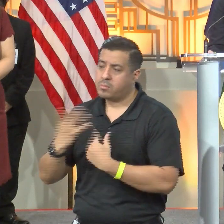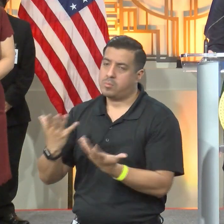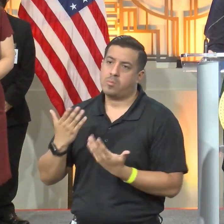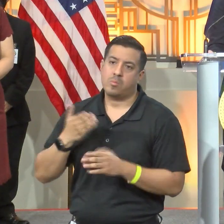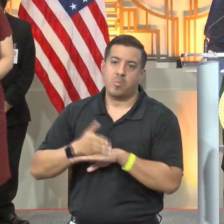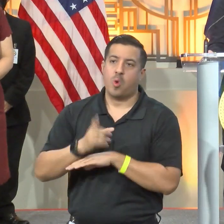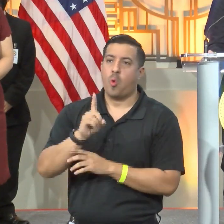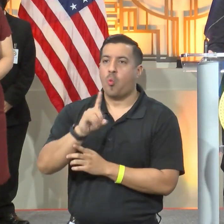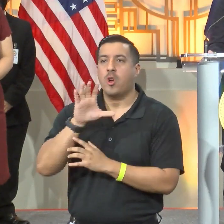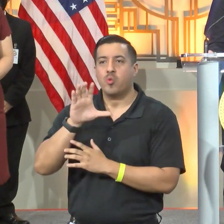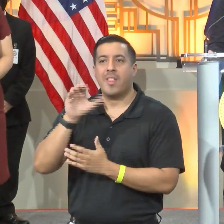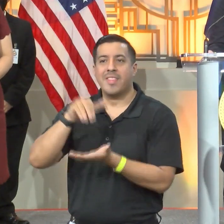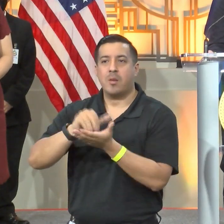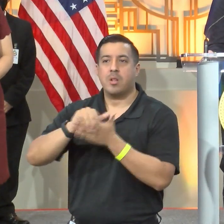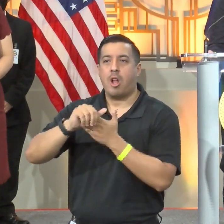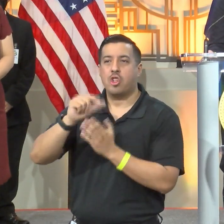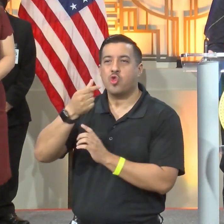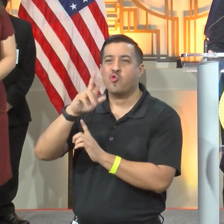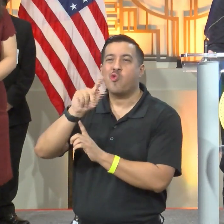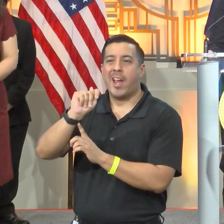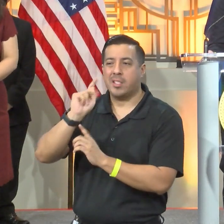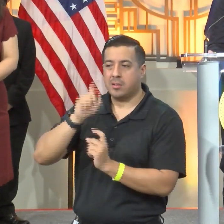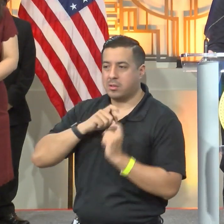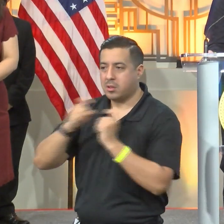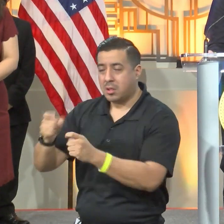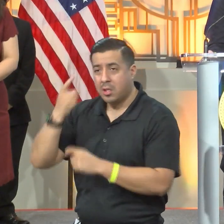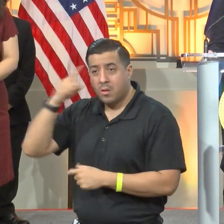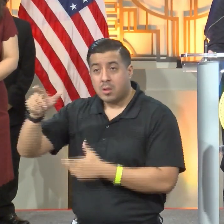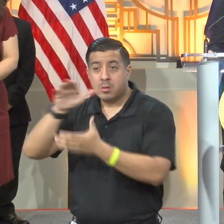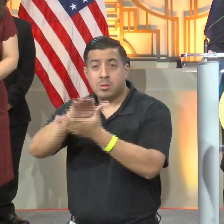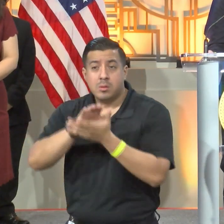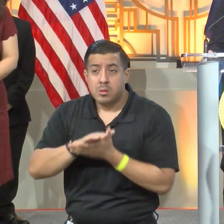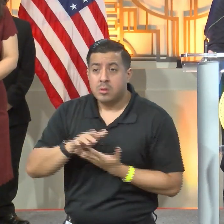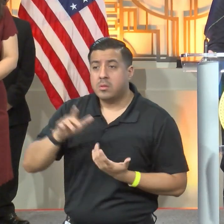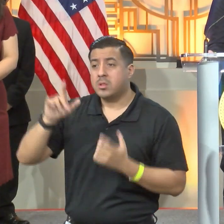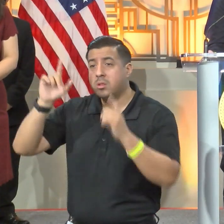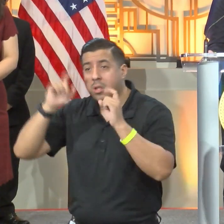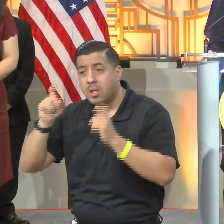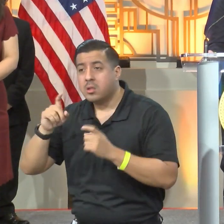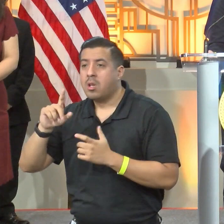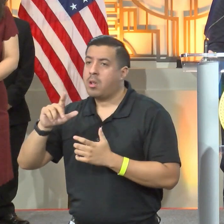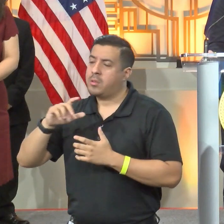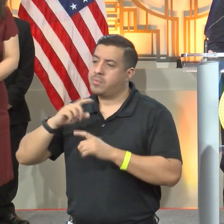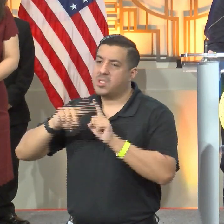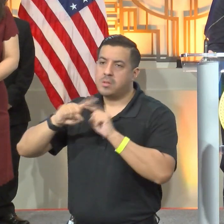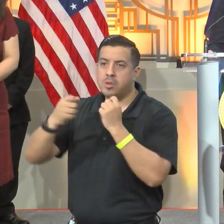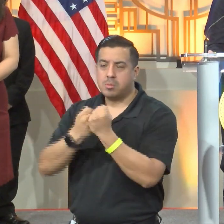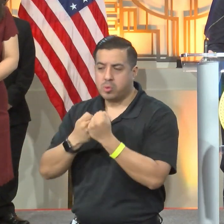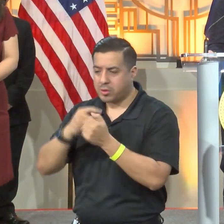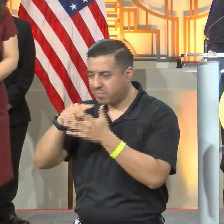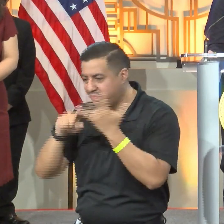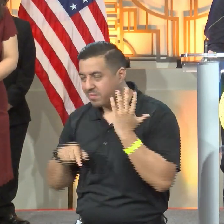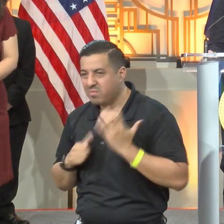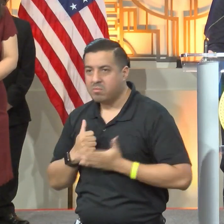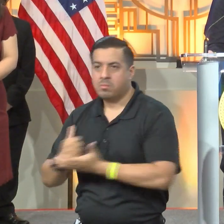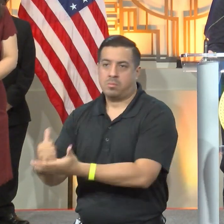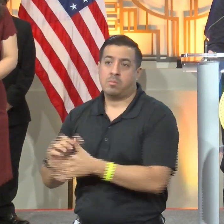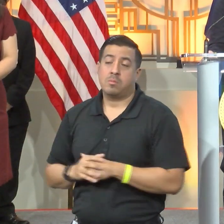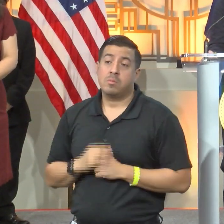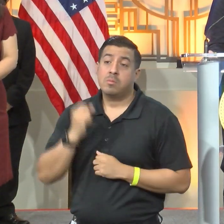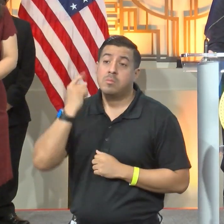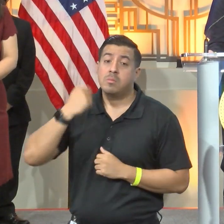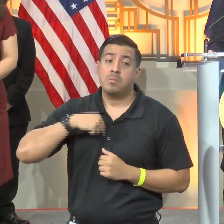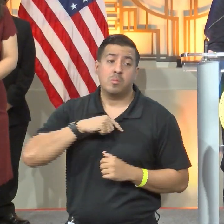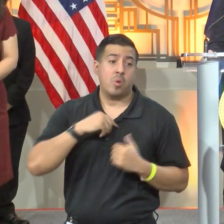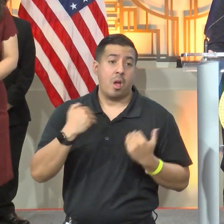$100,000 grant for tuition, wages, test fees, and wraparound supports. Higher Houston Youth has expertly